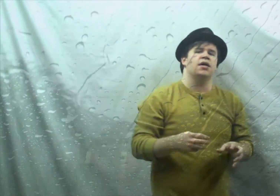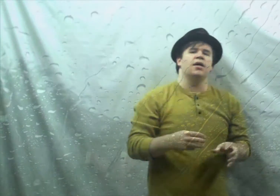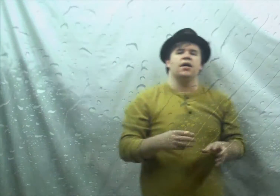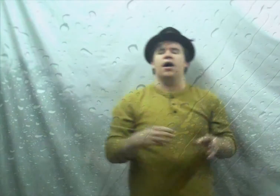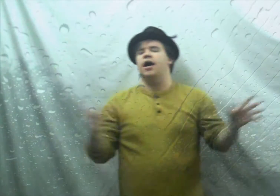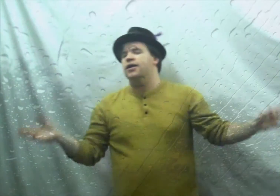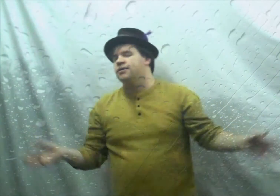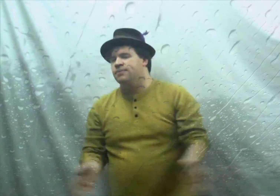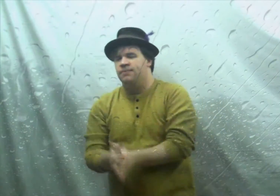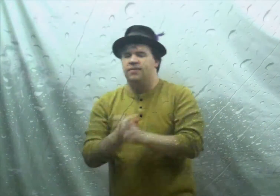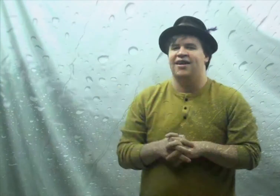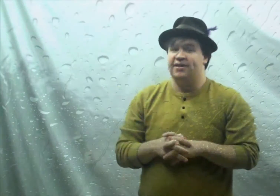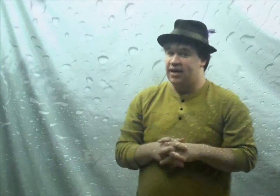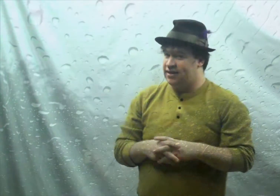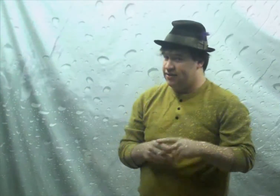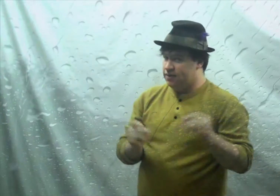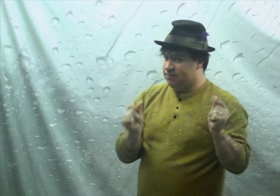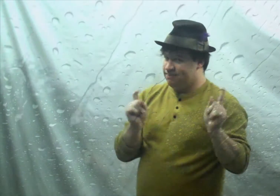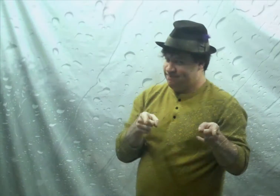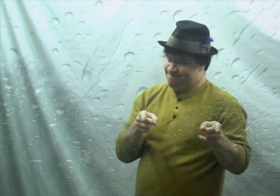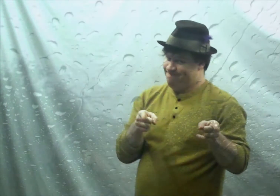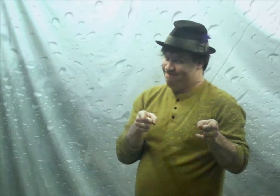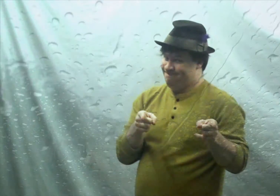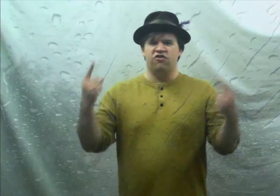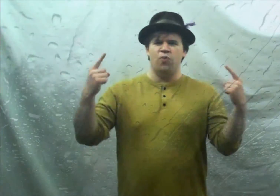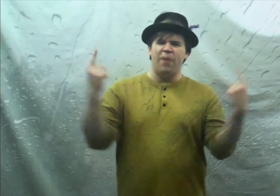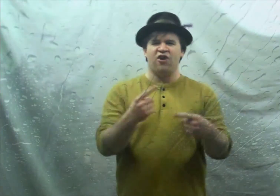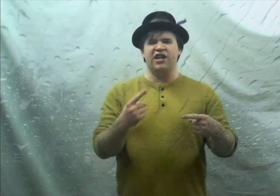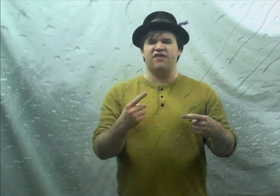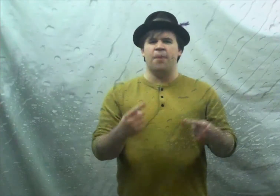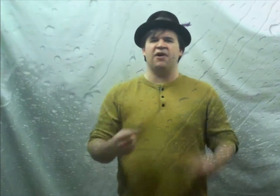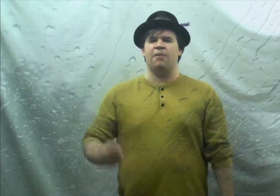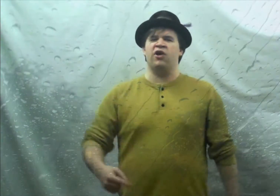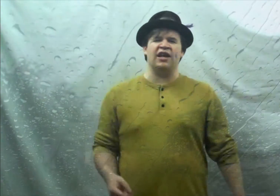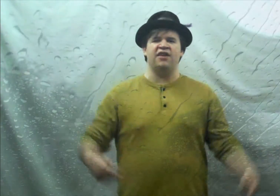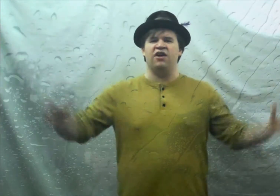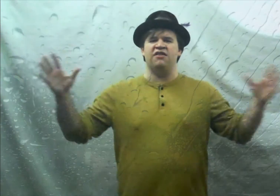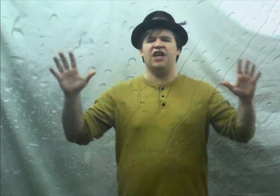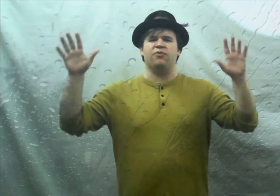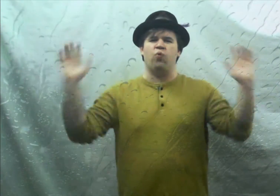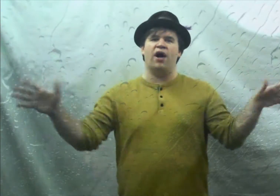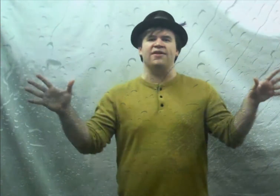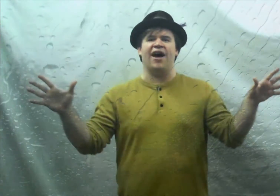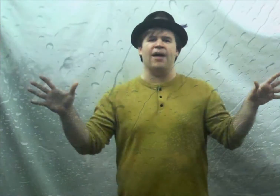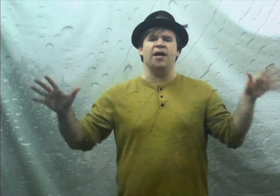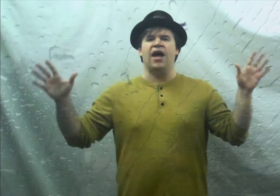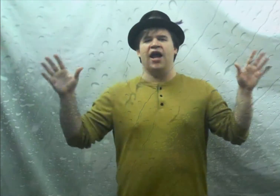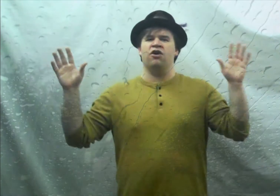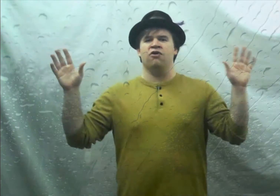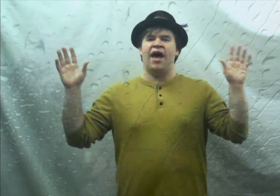all right let's get down to it so you better listen up because I'm only going to tell you these tips one time and I know you're